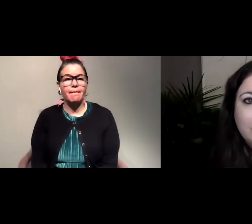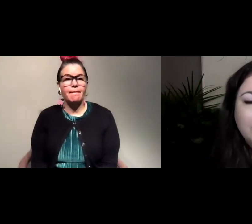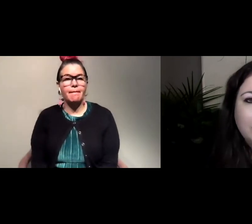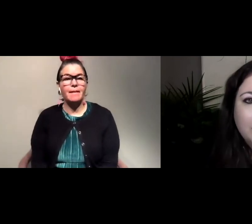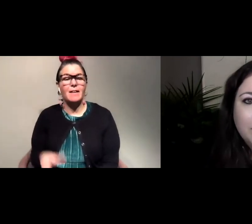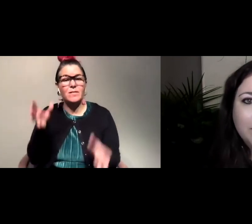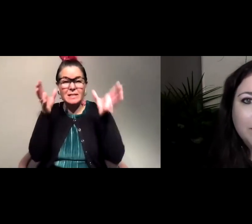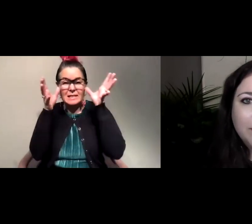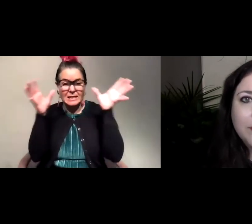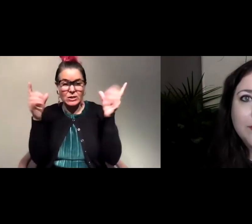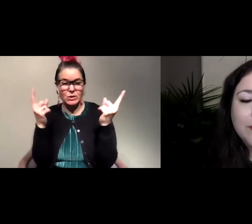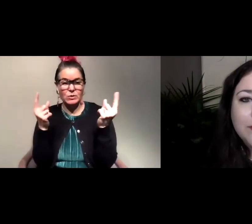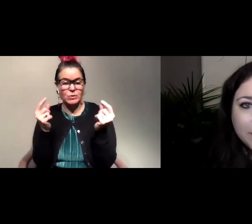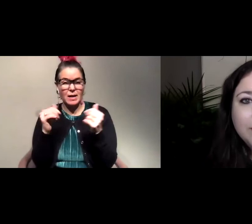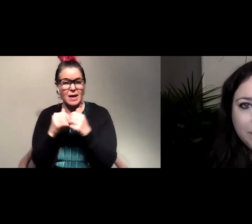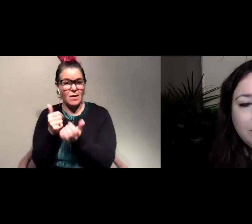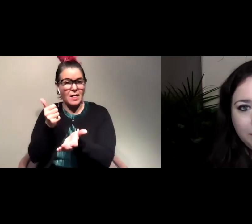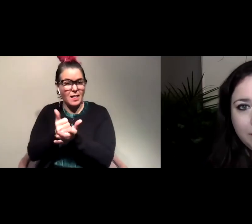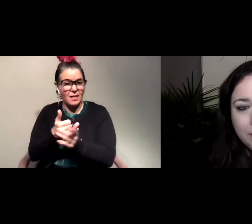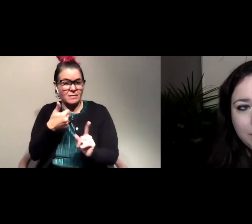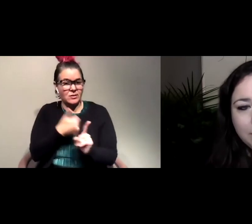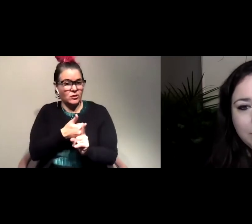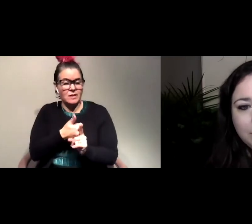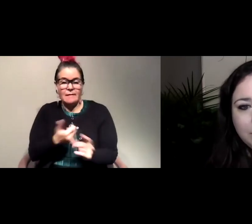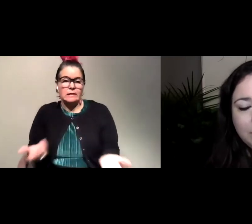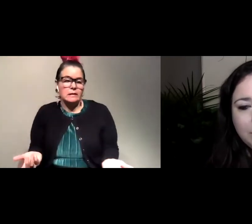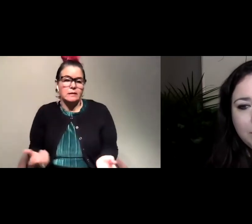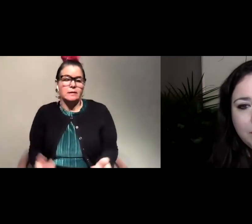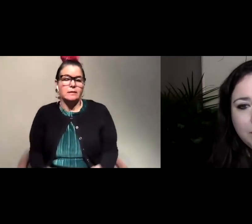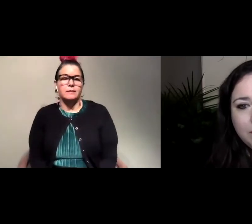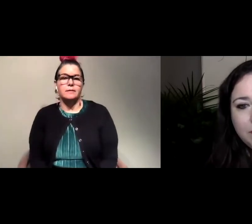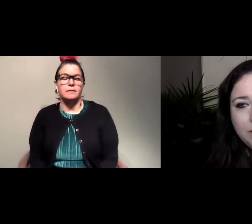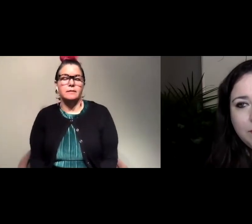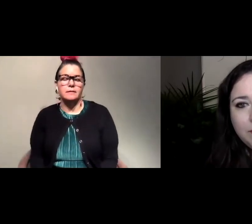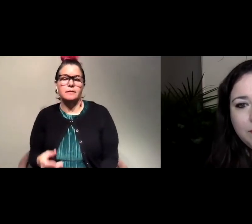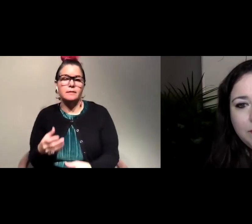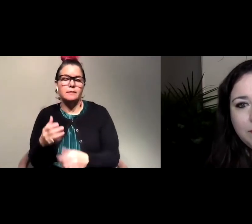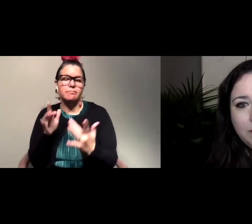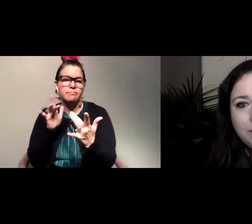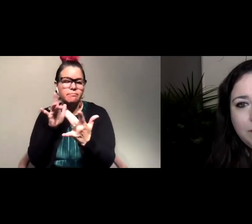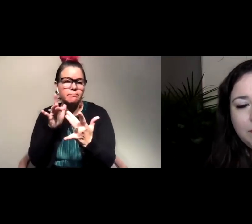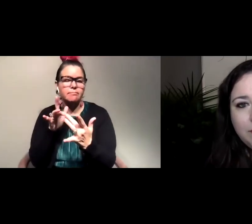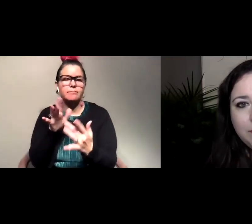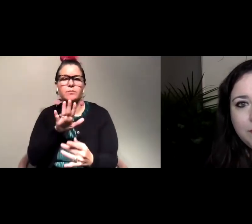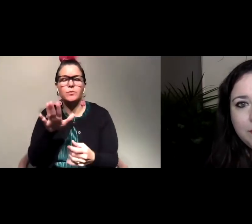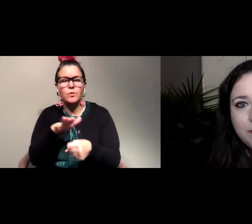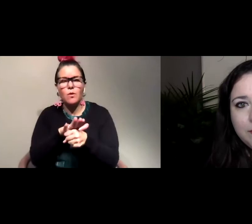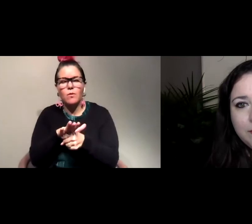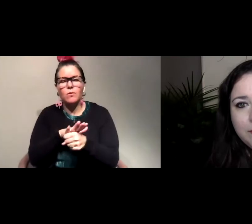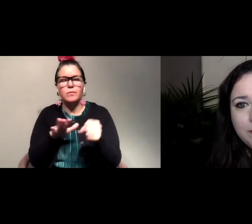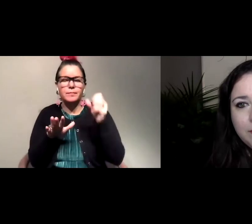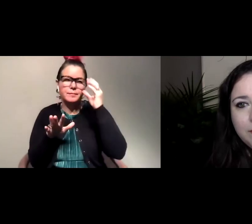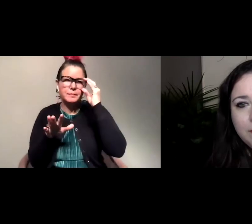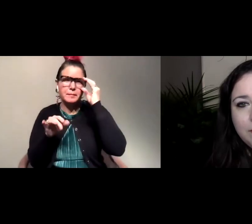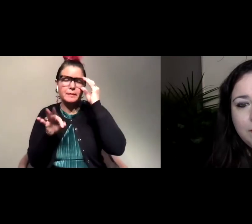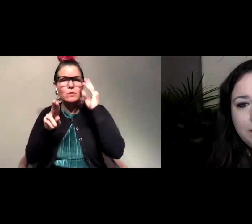have any advice of how you can help them yourself I would definitely get in contact with your local if you're